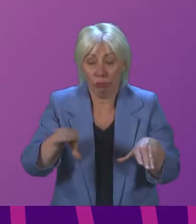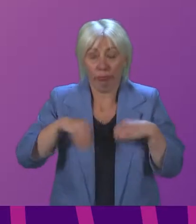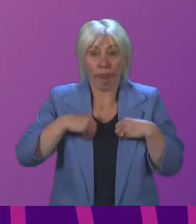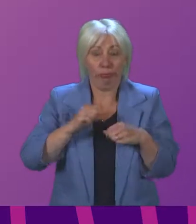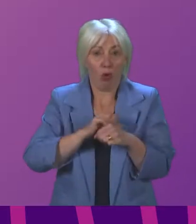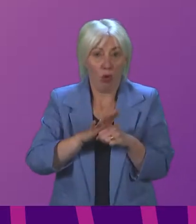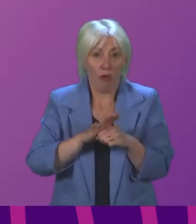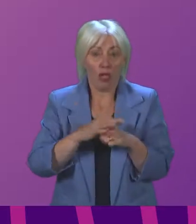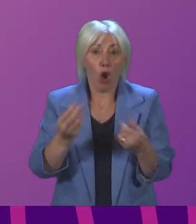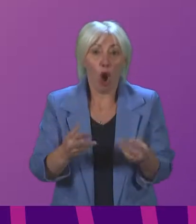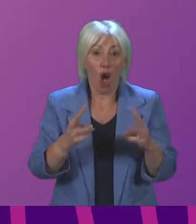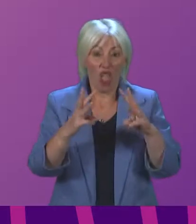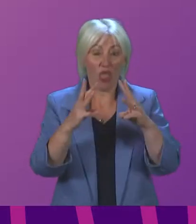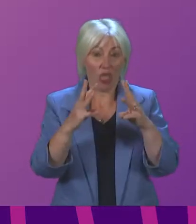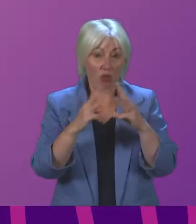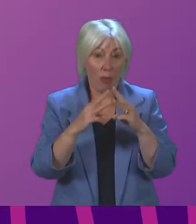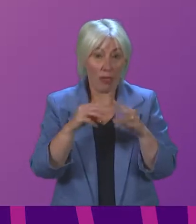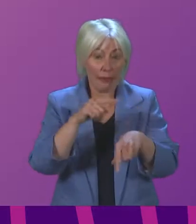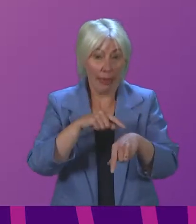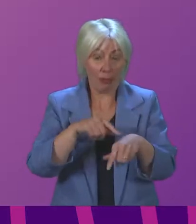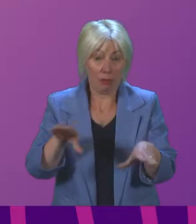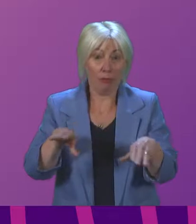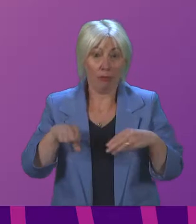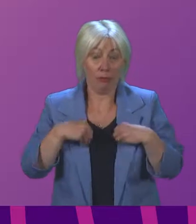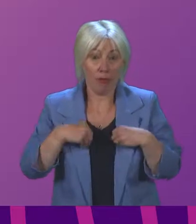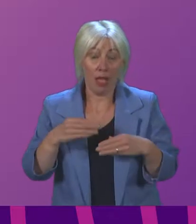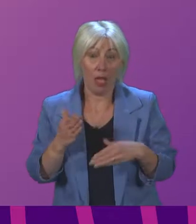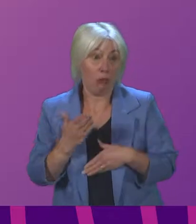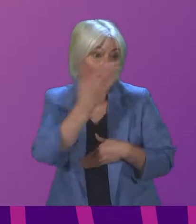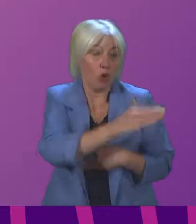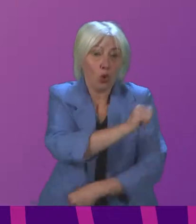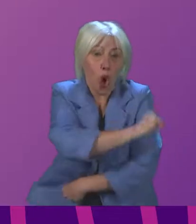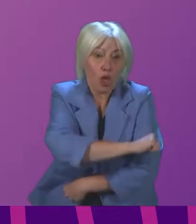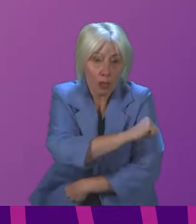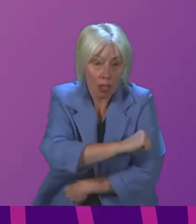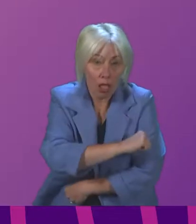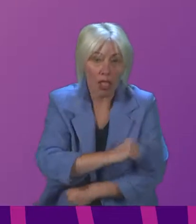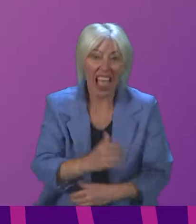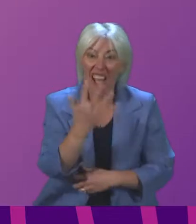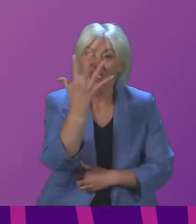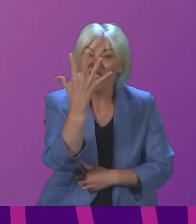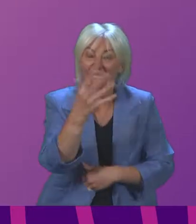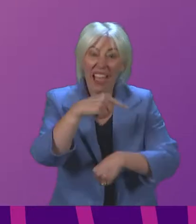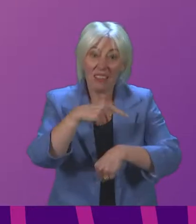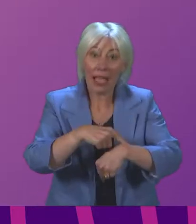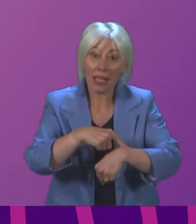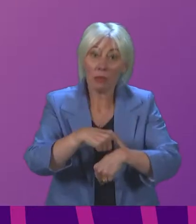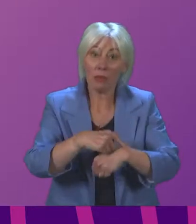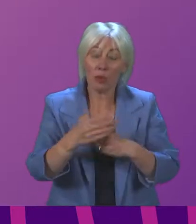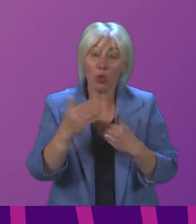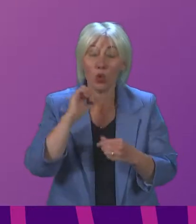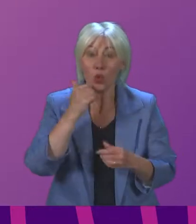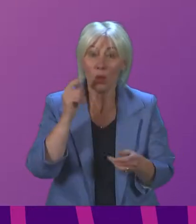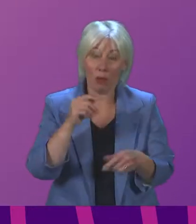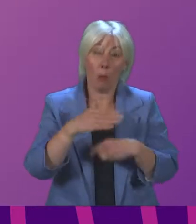you are three times more likely to be hospitalised as a result, and five times more likely to die from COVID